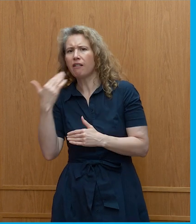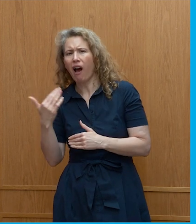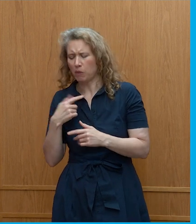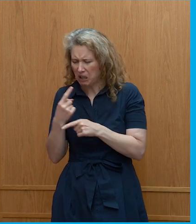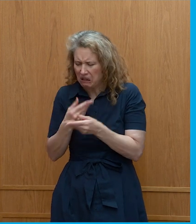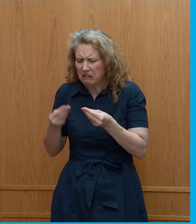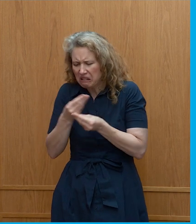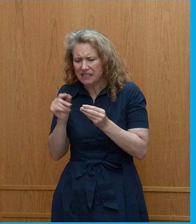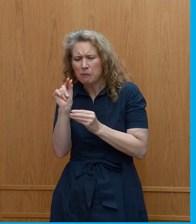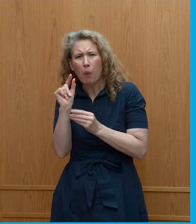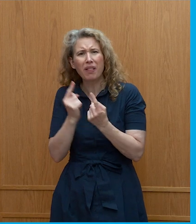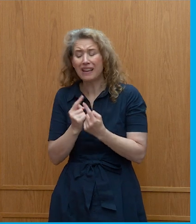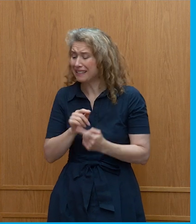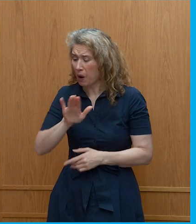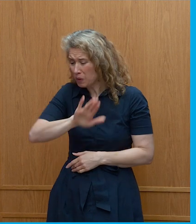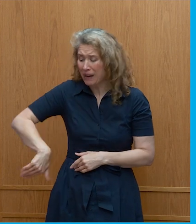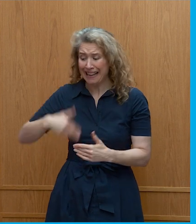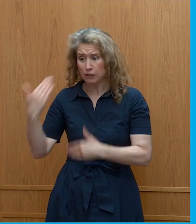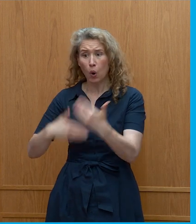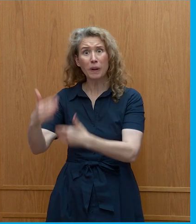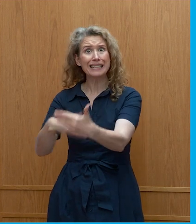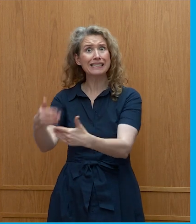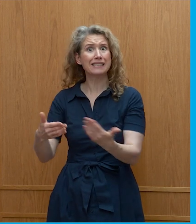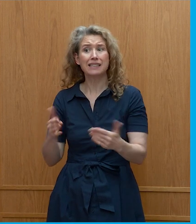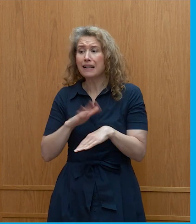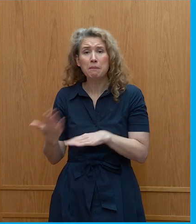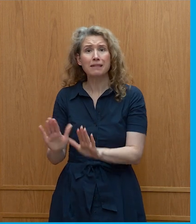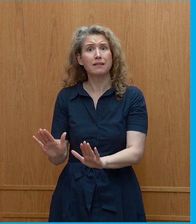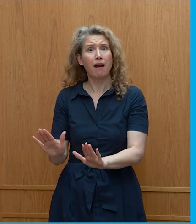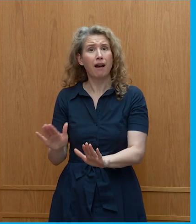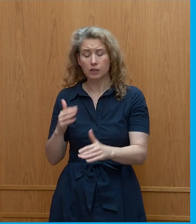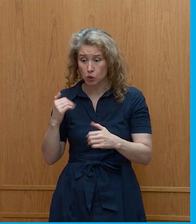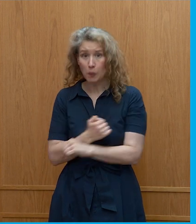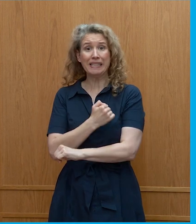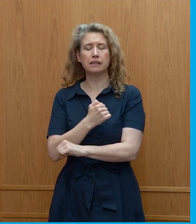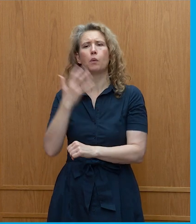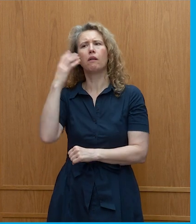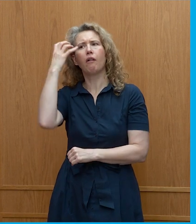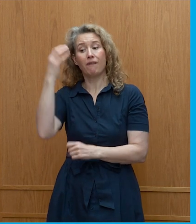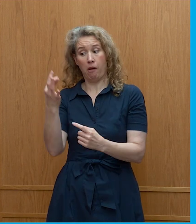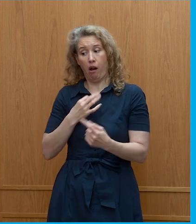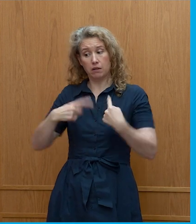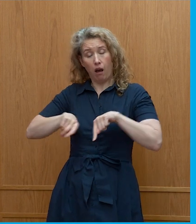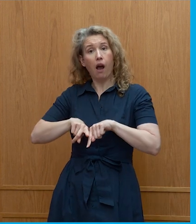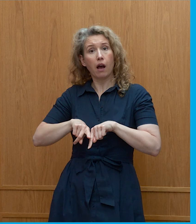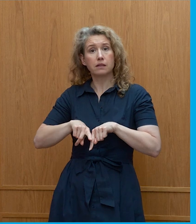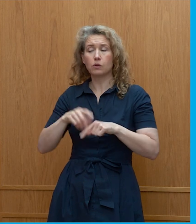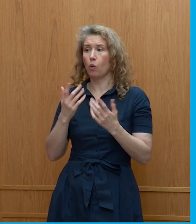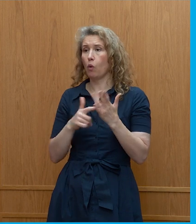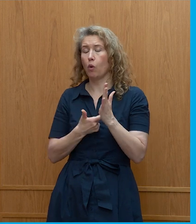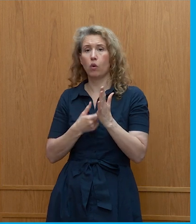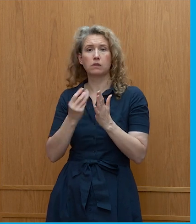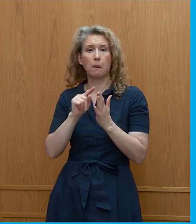rather than actually getting on with a lot of this. So, when governments ask us, or some of the